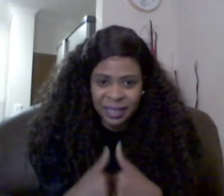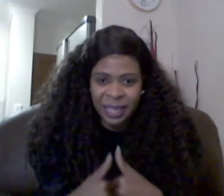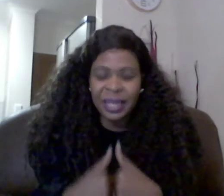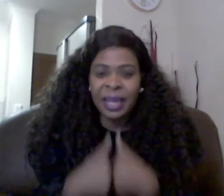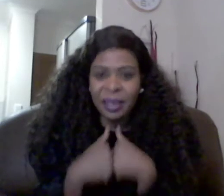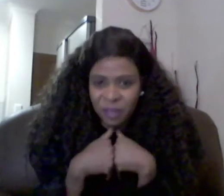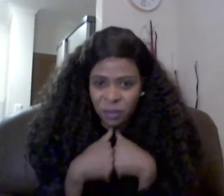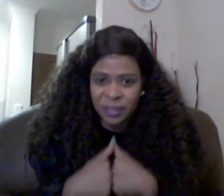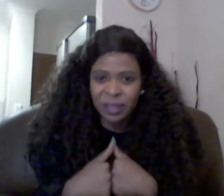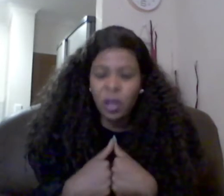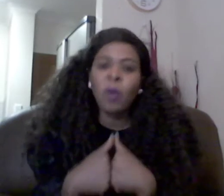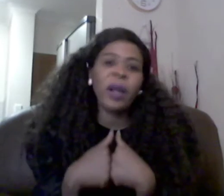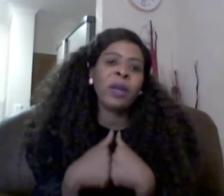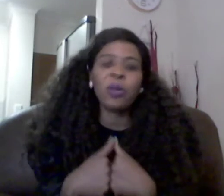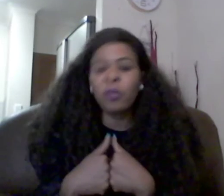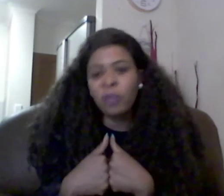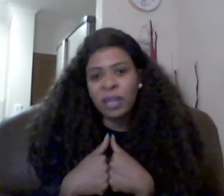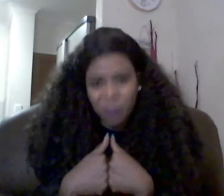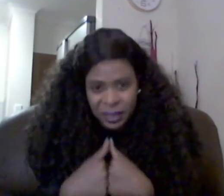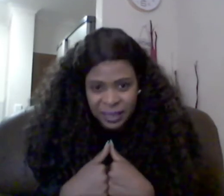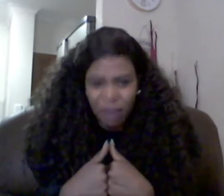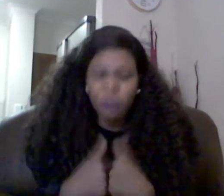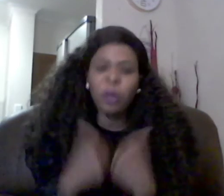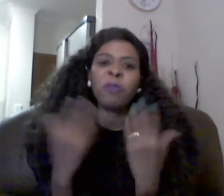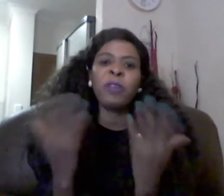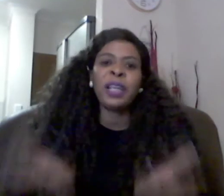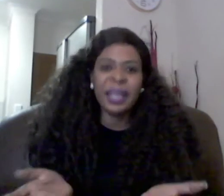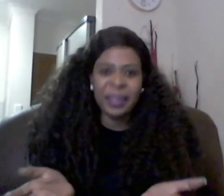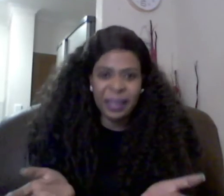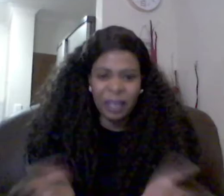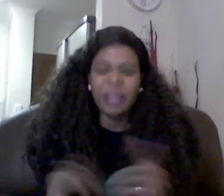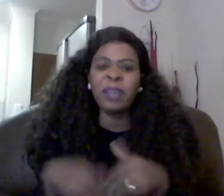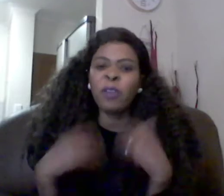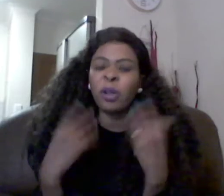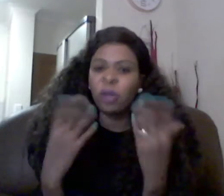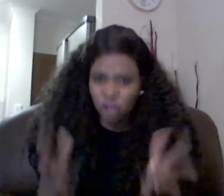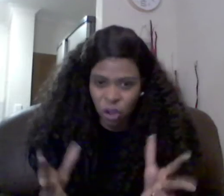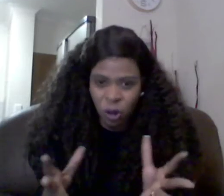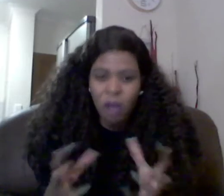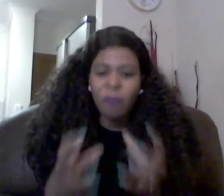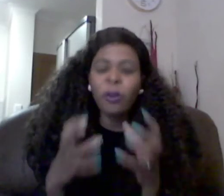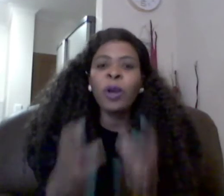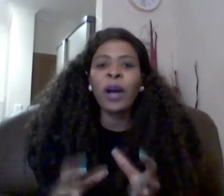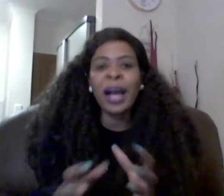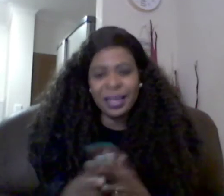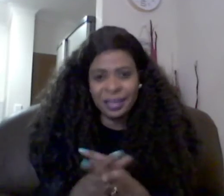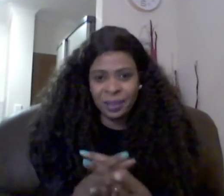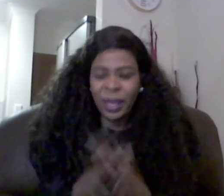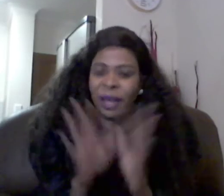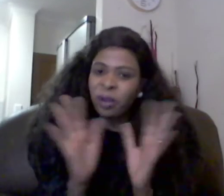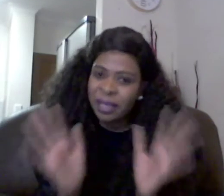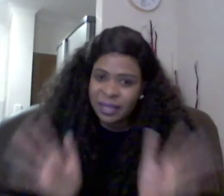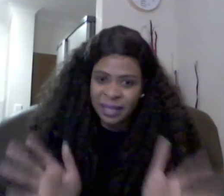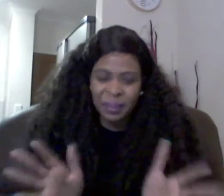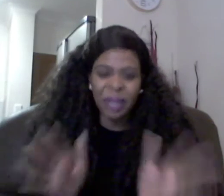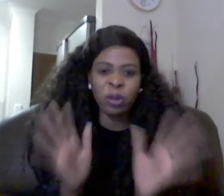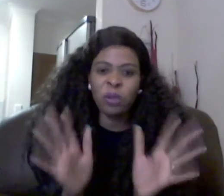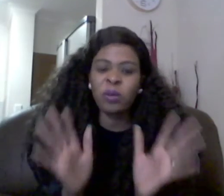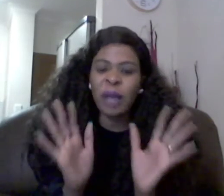yes i love this person why not go for that person if you're not feeling anything and if you're not sure follow your heart we are not the same there are those who are